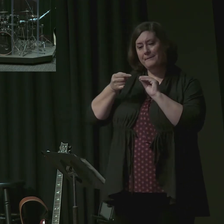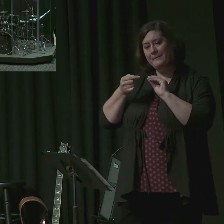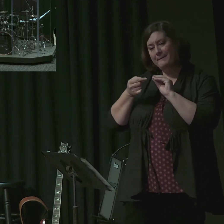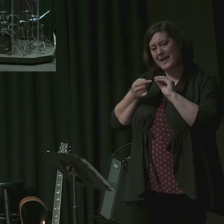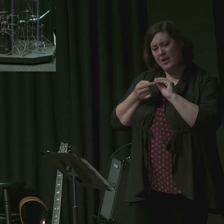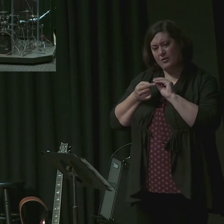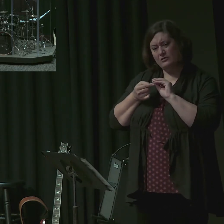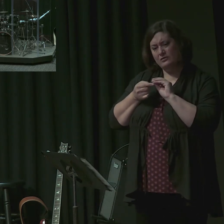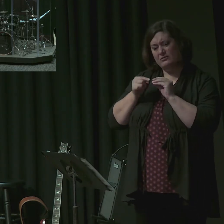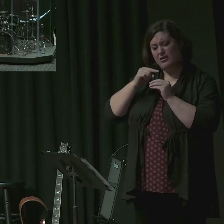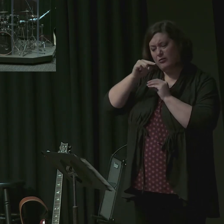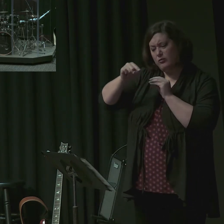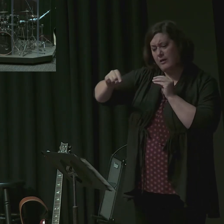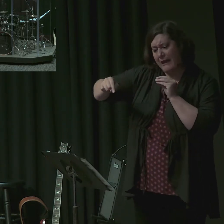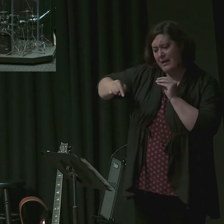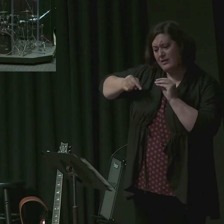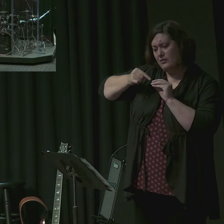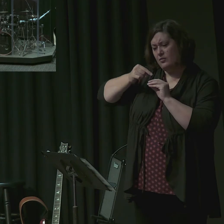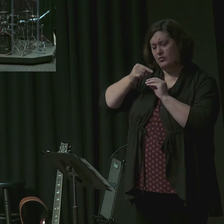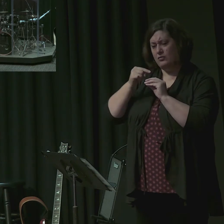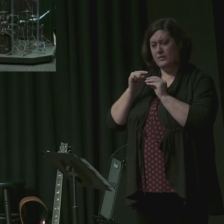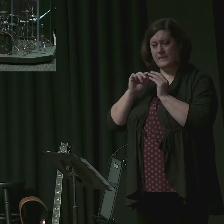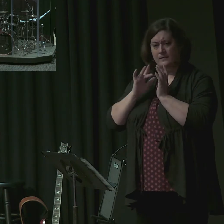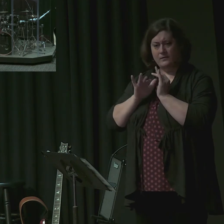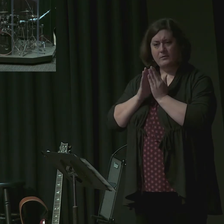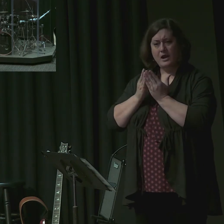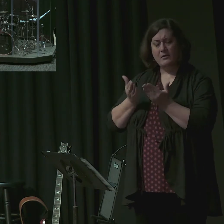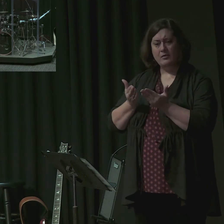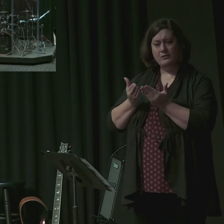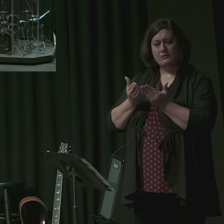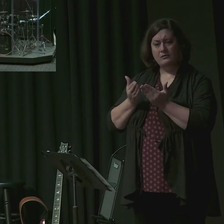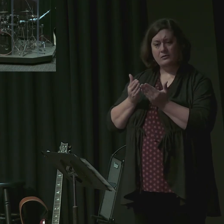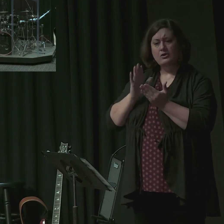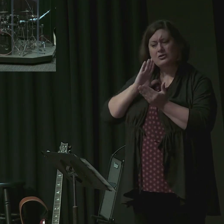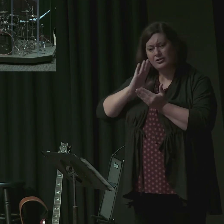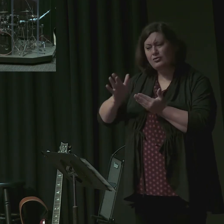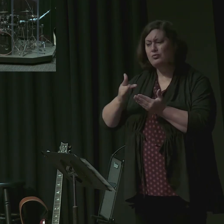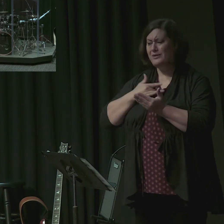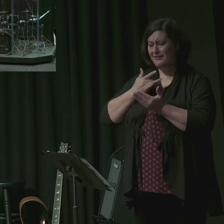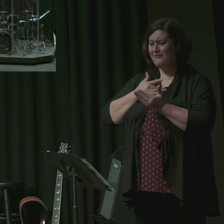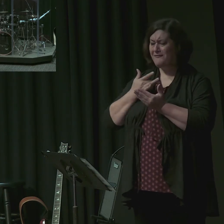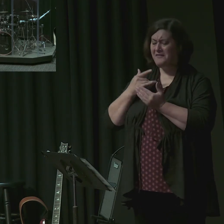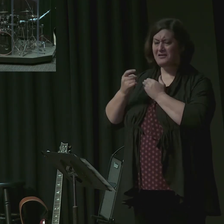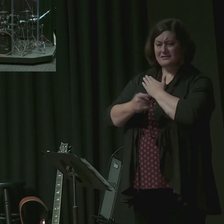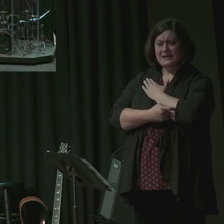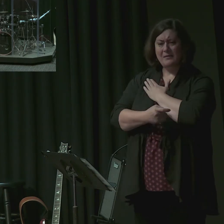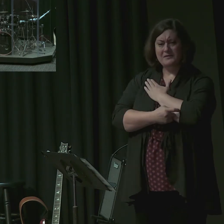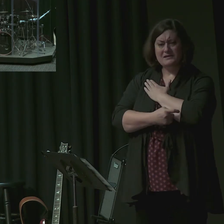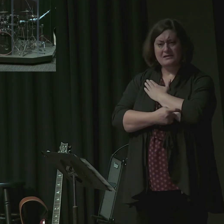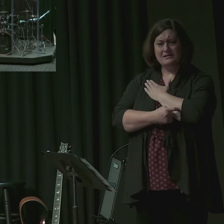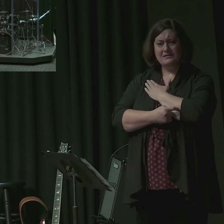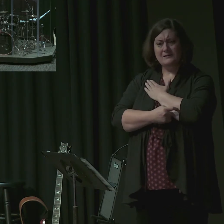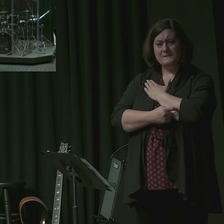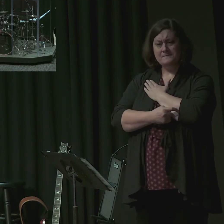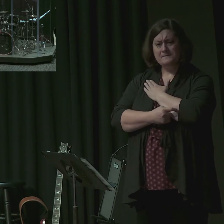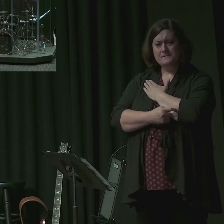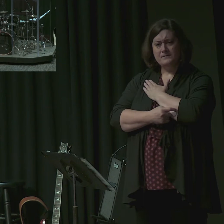You replace the message and the meaning of the text to a kind of preaching